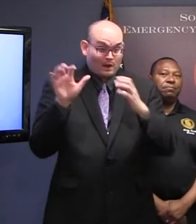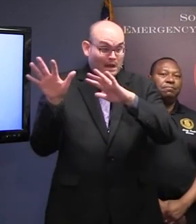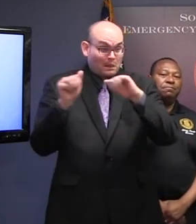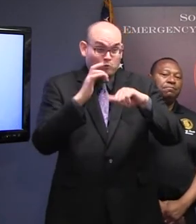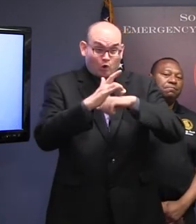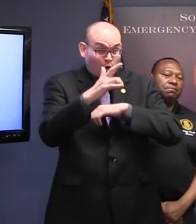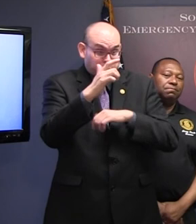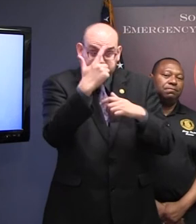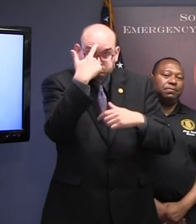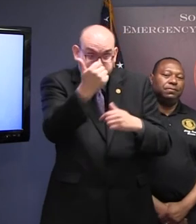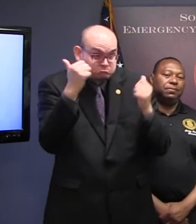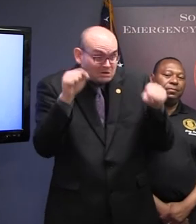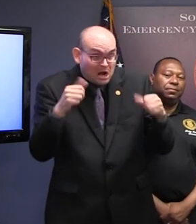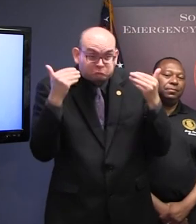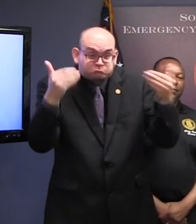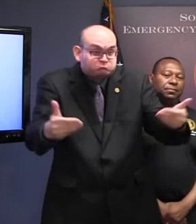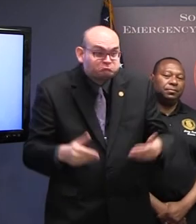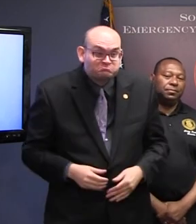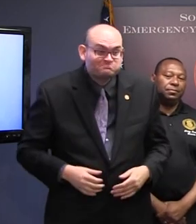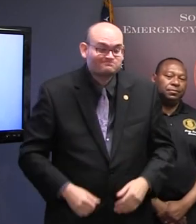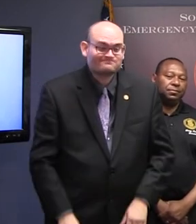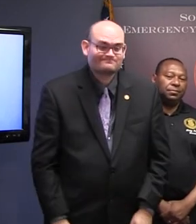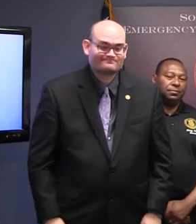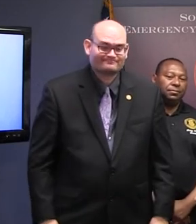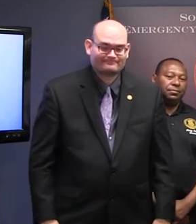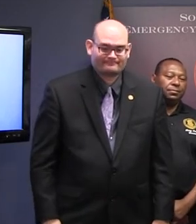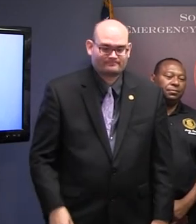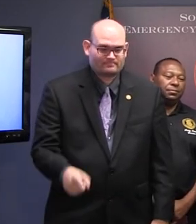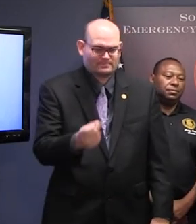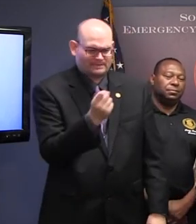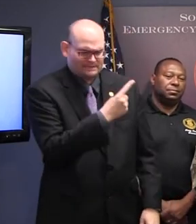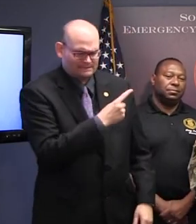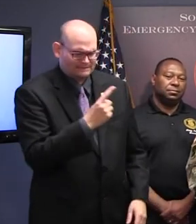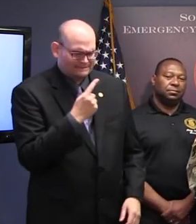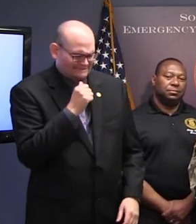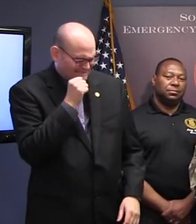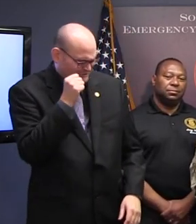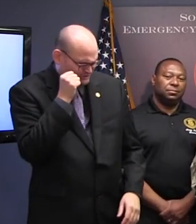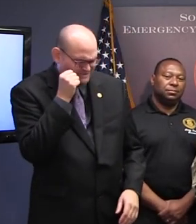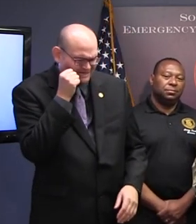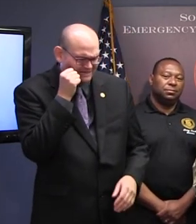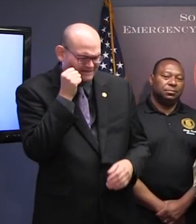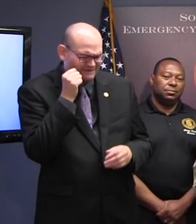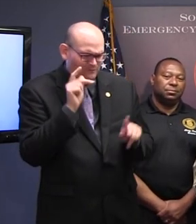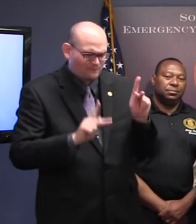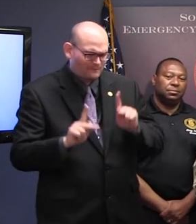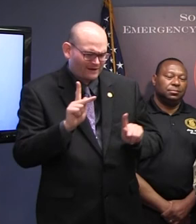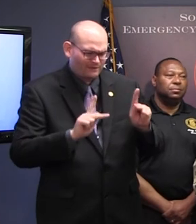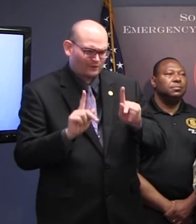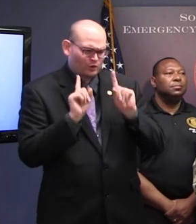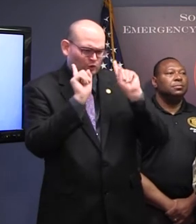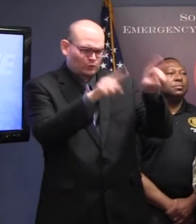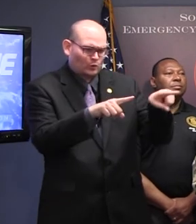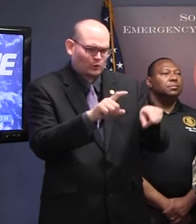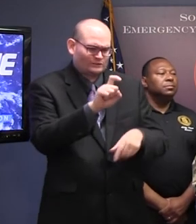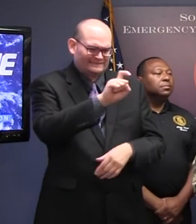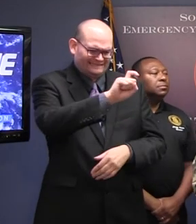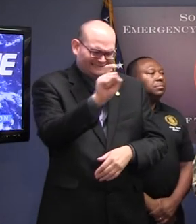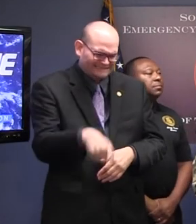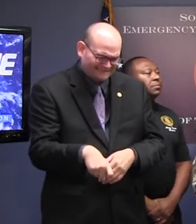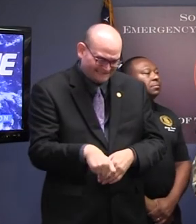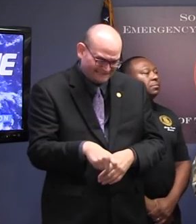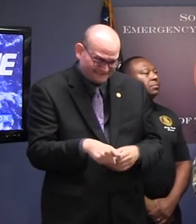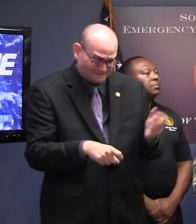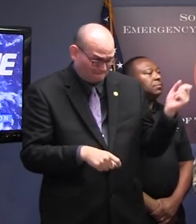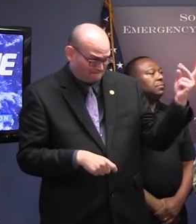General Livingston, you said yesterday that the responders who had gone to Texas were coming back. Have they all arrived back now,